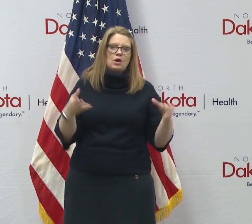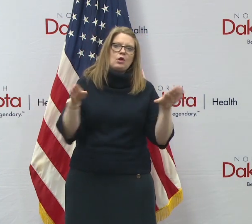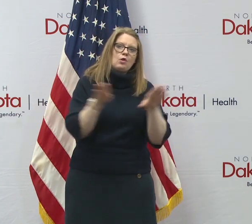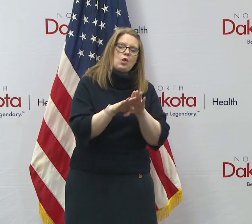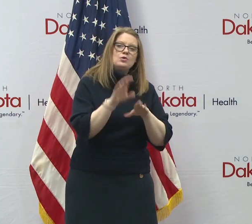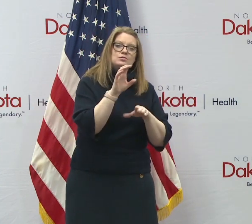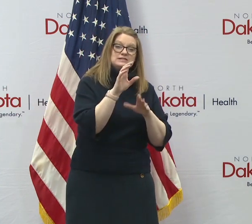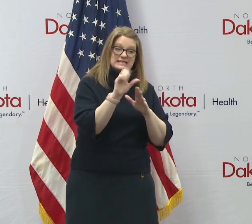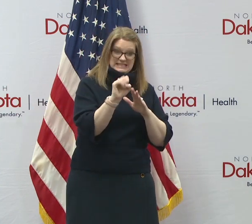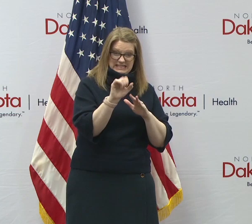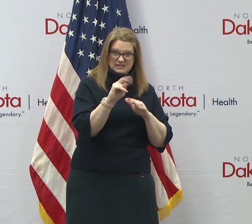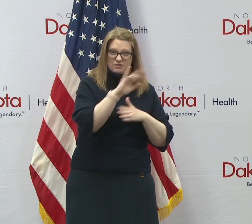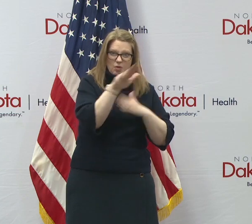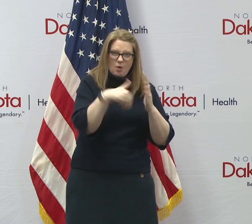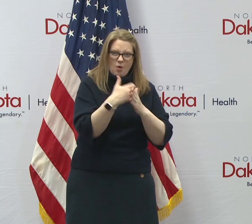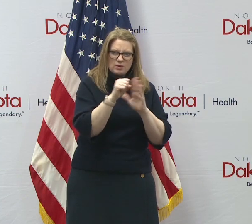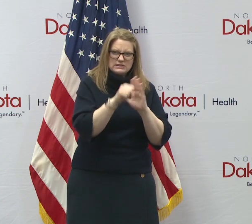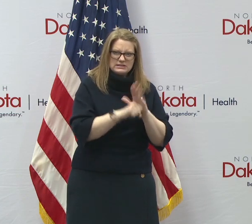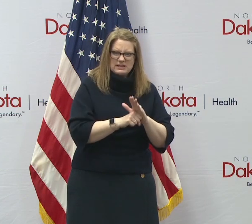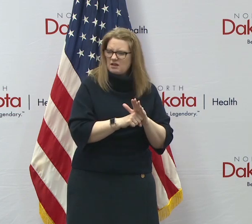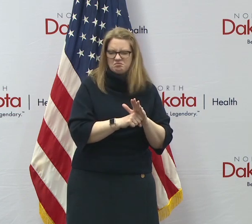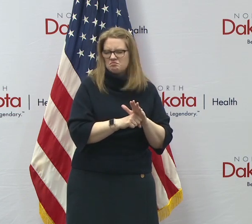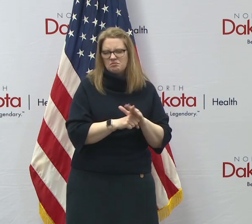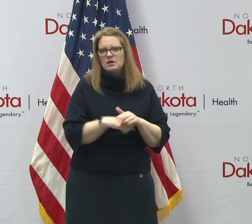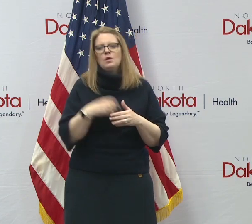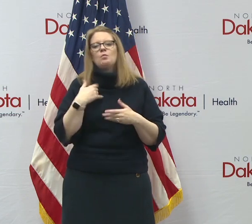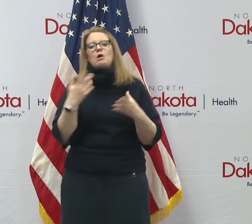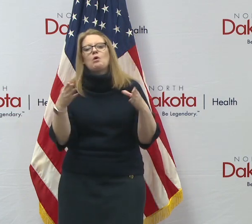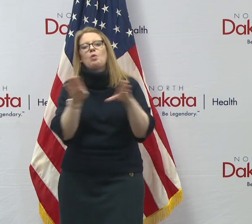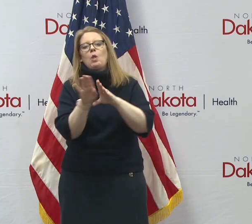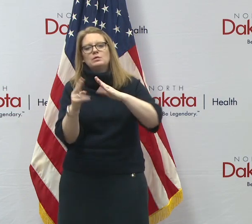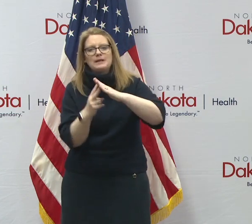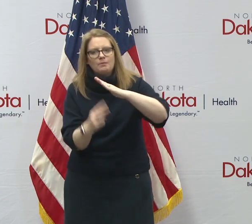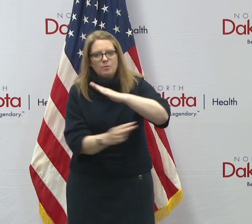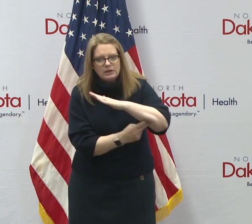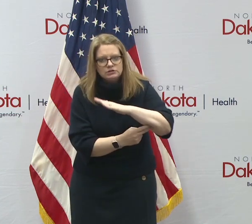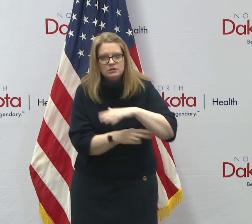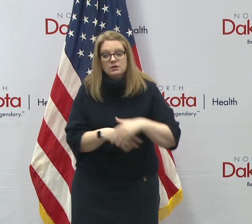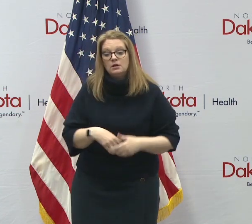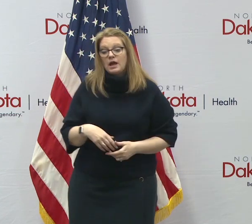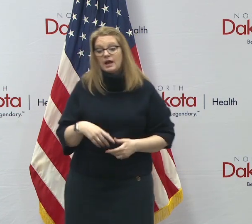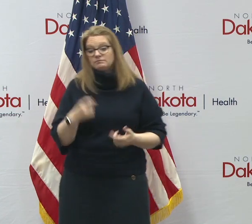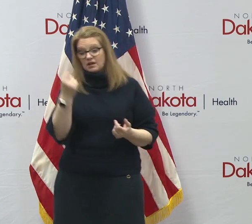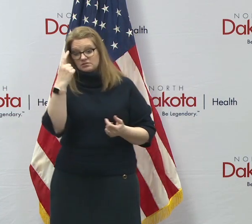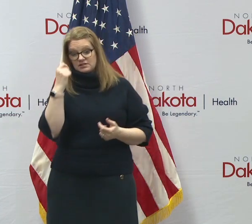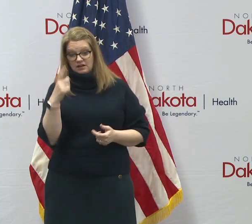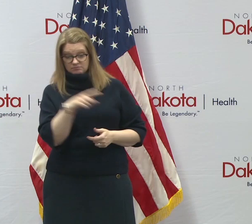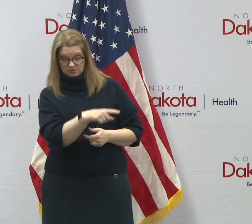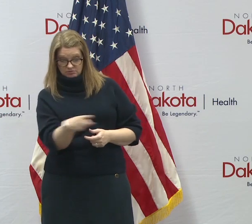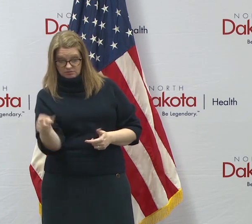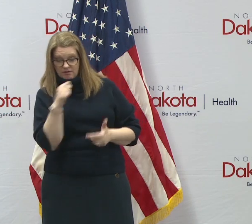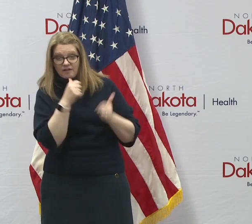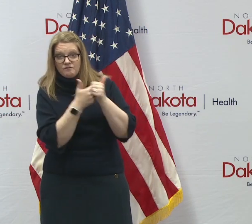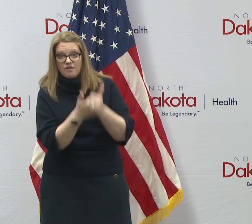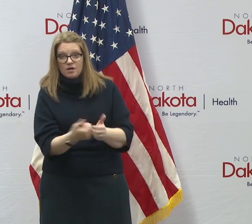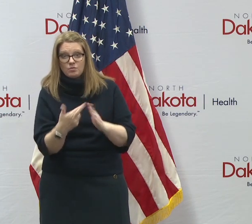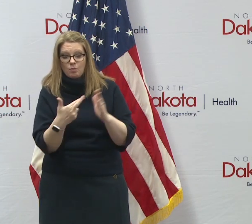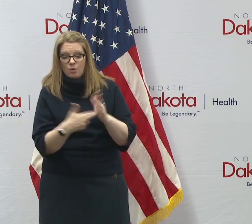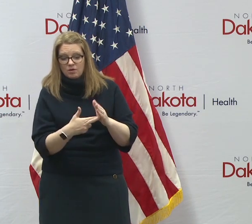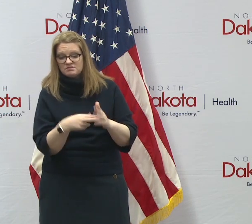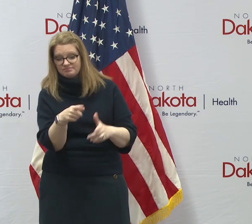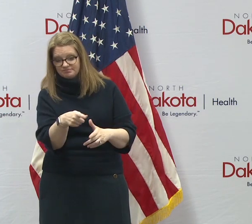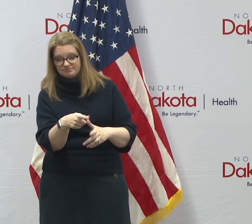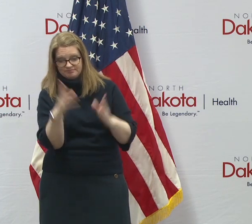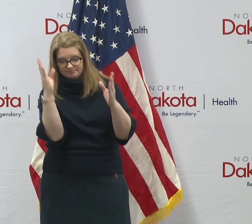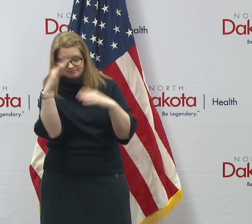the bridge, we'll close the boat ramp, uh, and try to bring targeted action to those people that aren't following the rules, uh, as opposed to, uh,